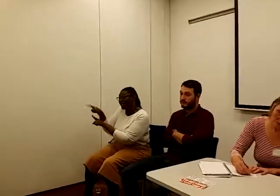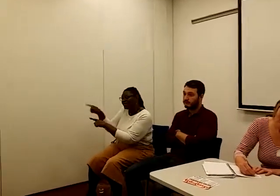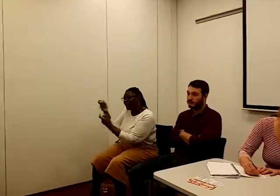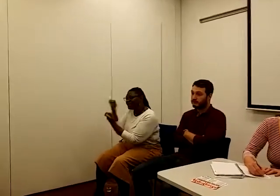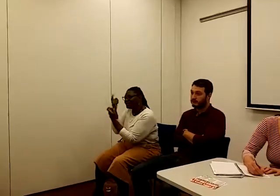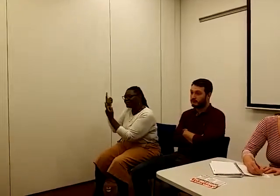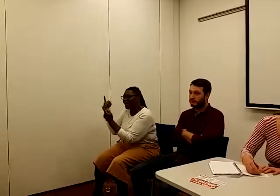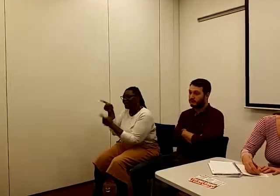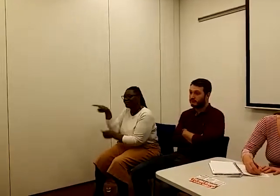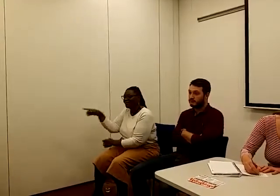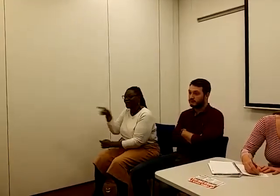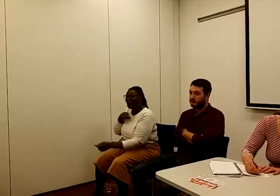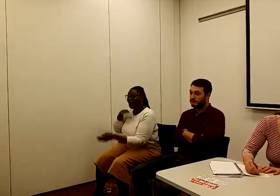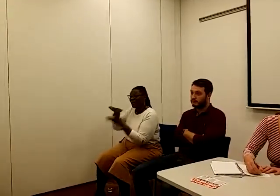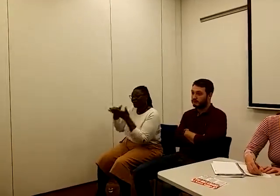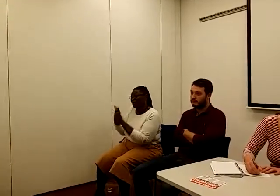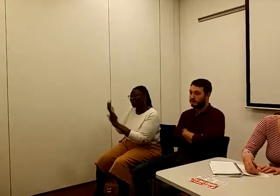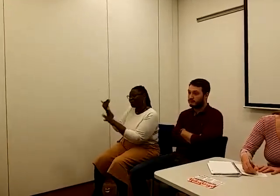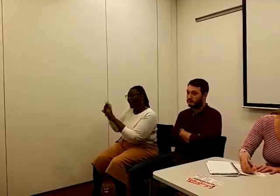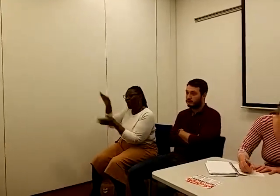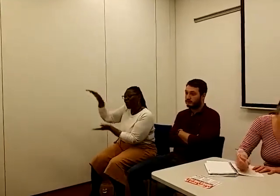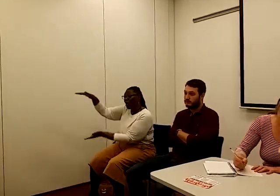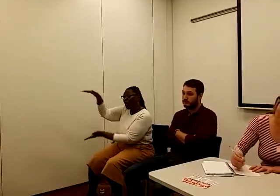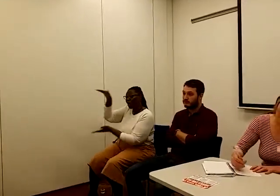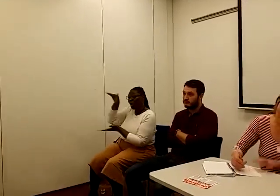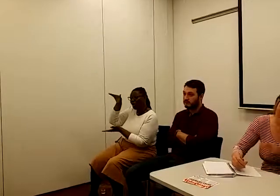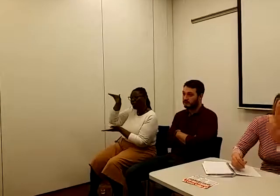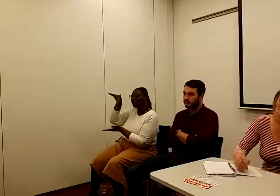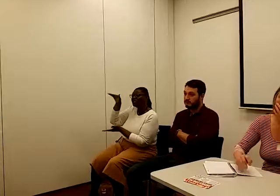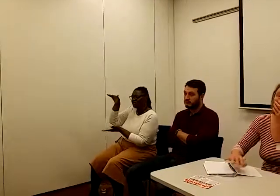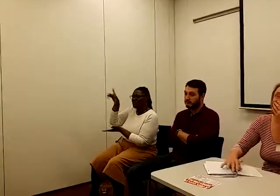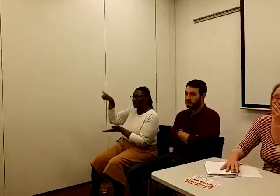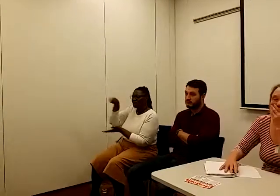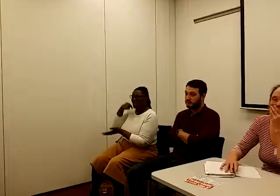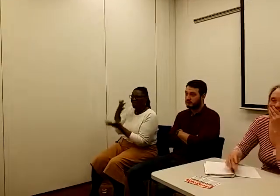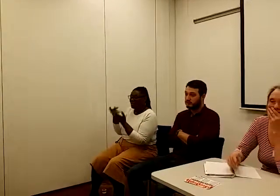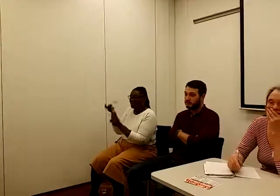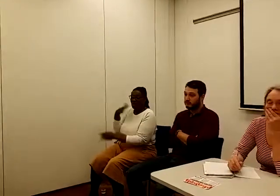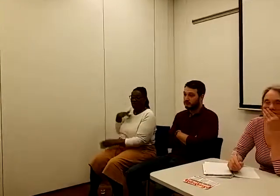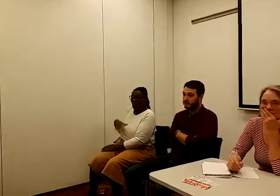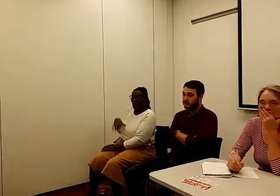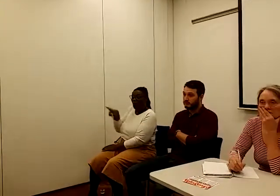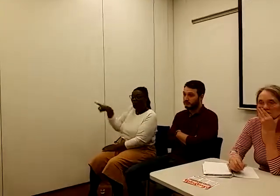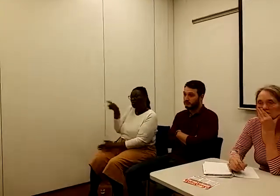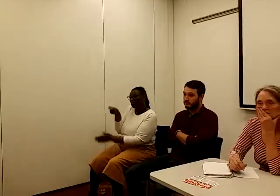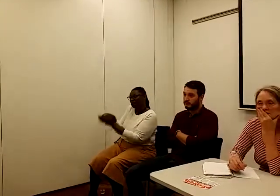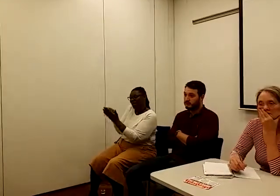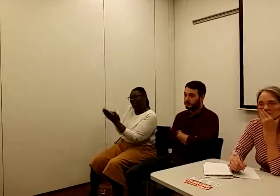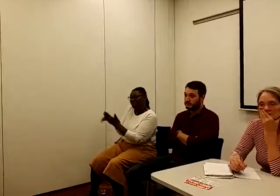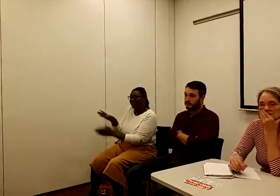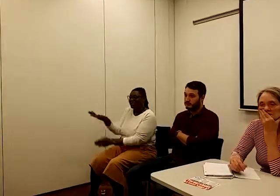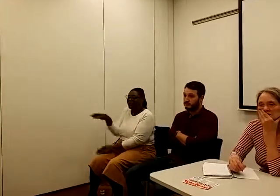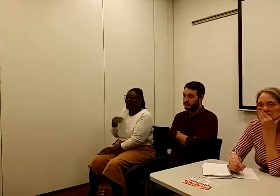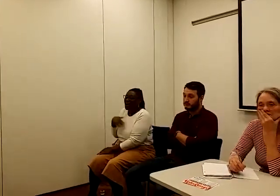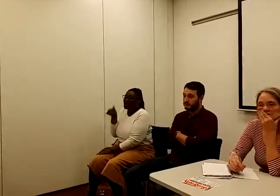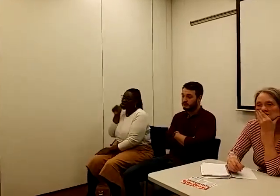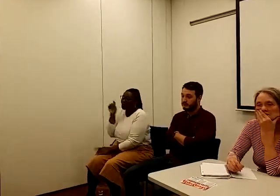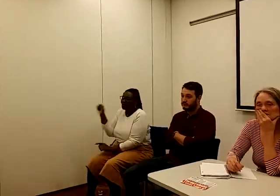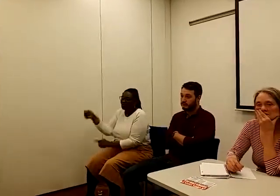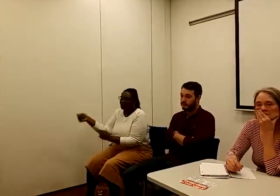because their workload is such that they may not even want to write letters. I know it's controversial, but they